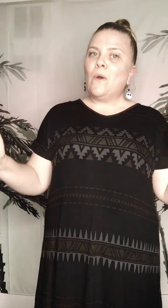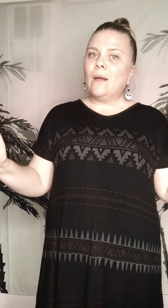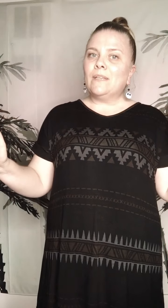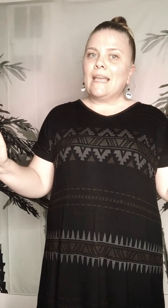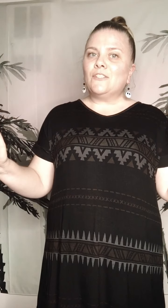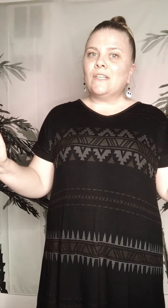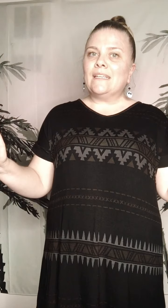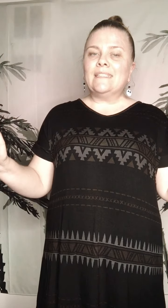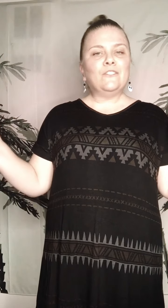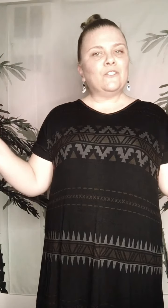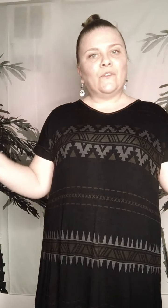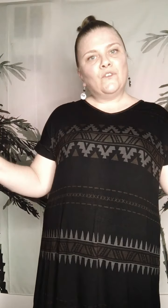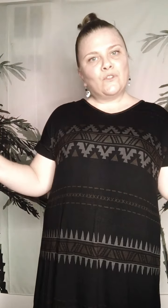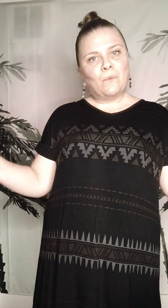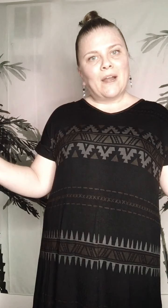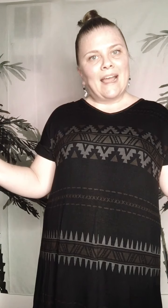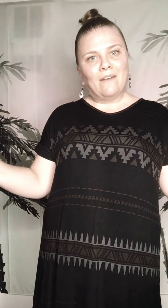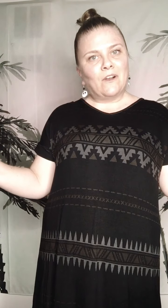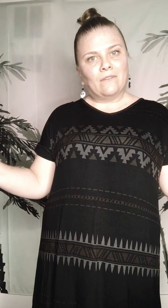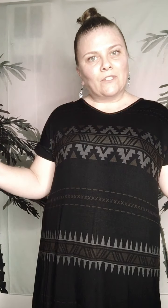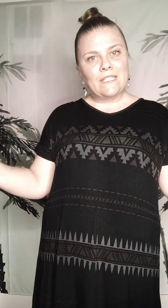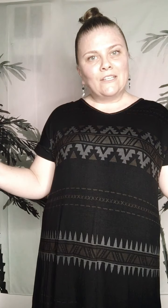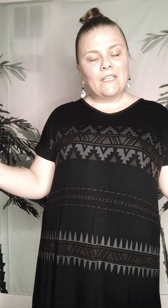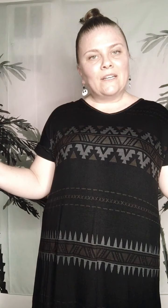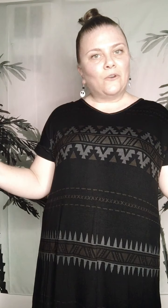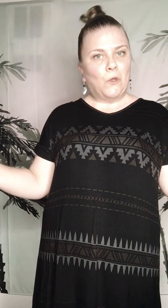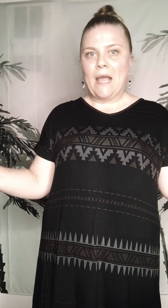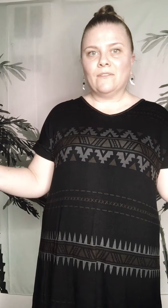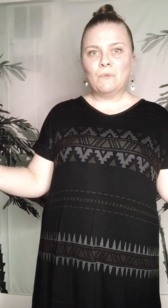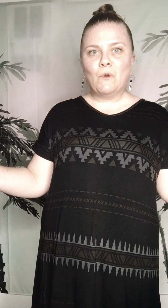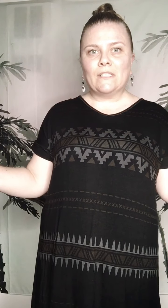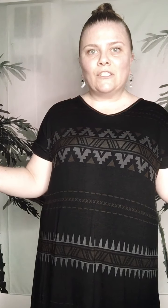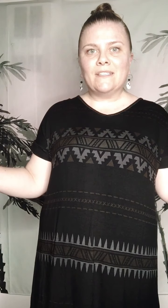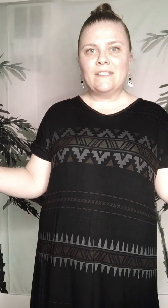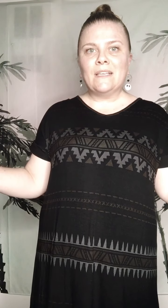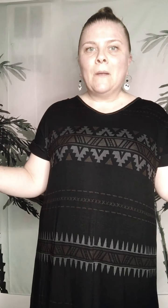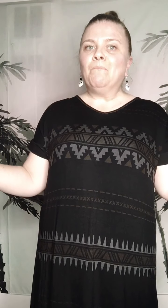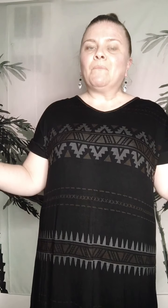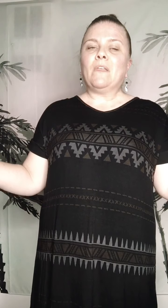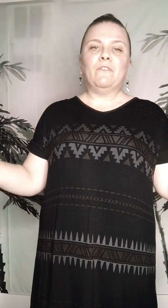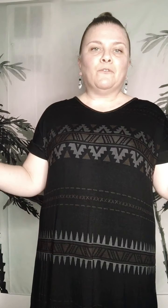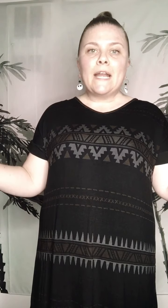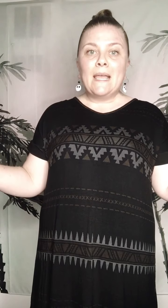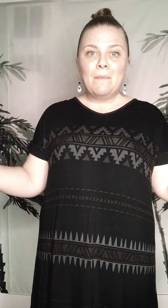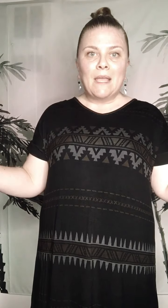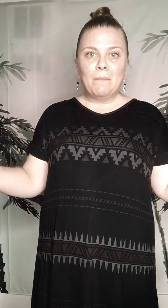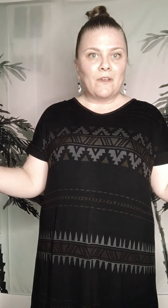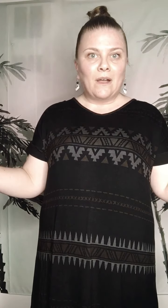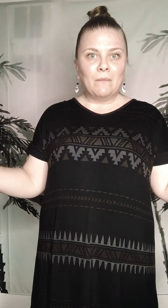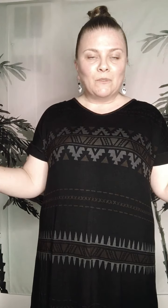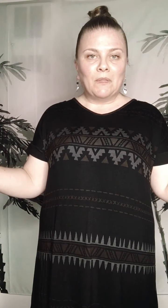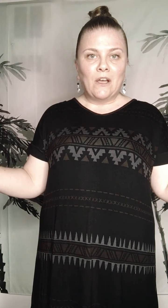obligation. You just want to have a conversation or you have some questions. Feel free to hit me up in the comments below